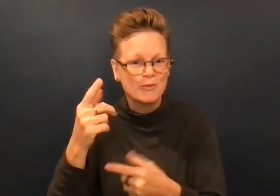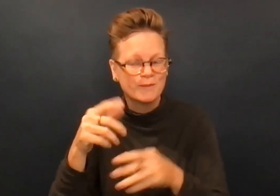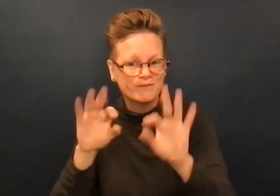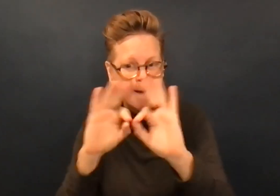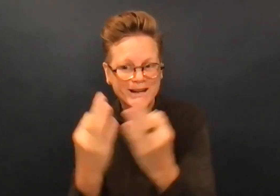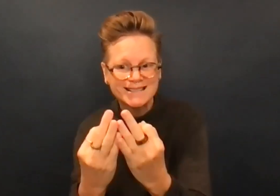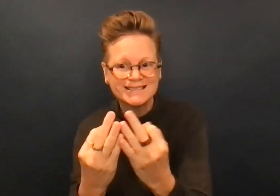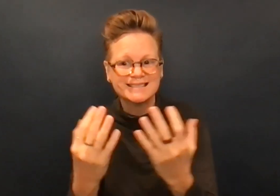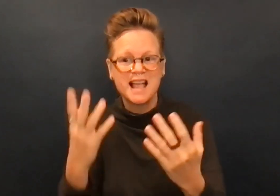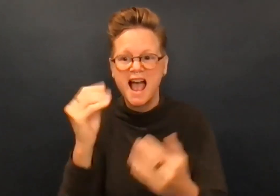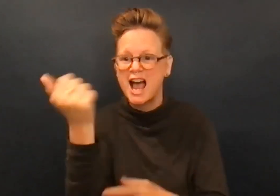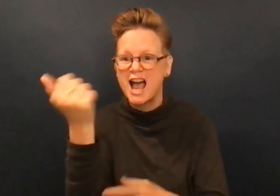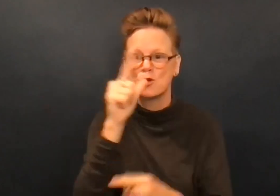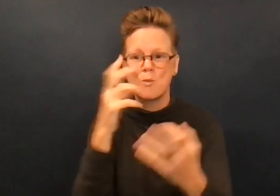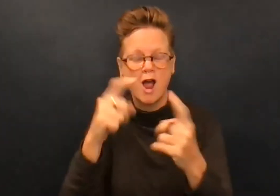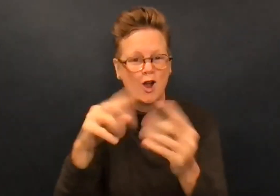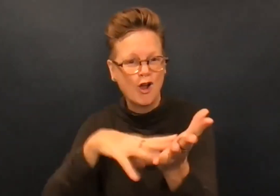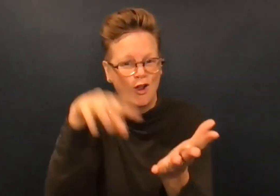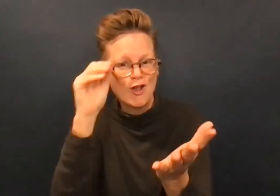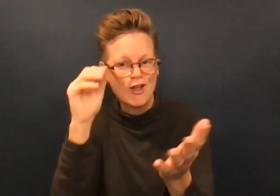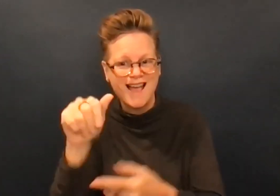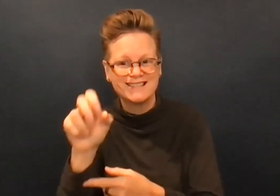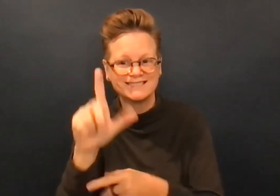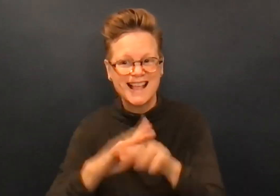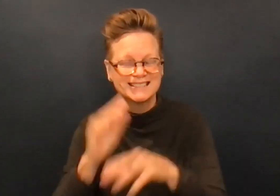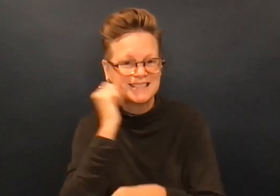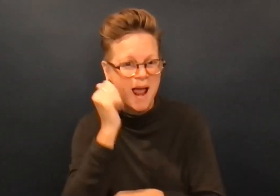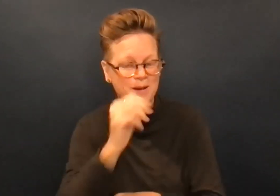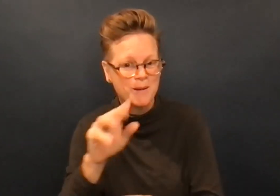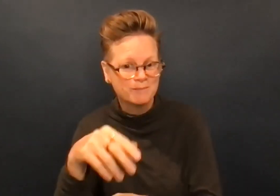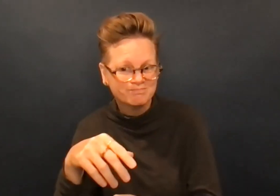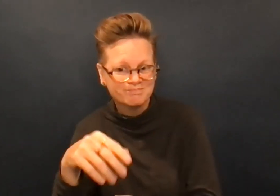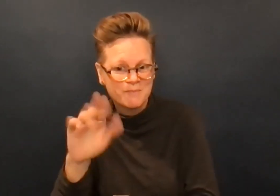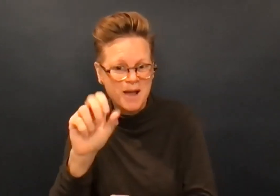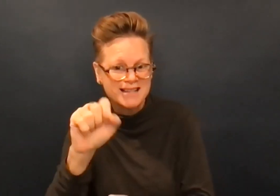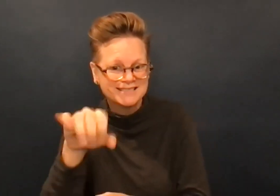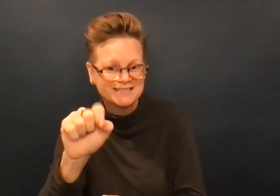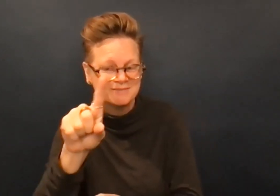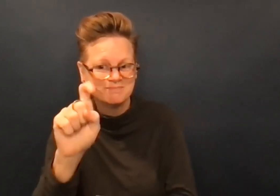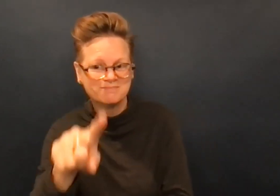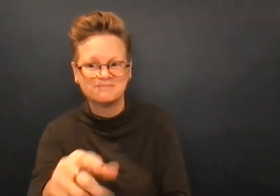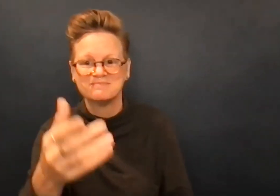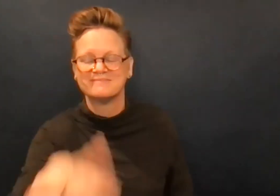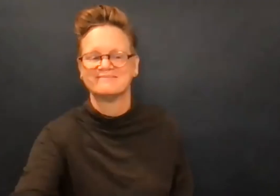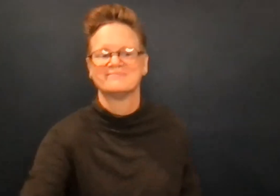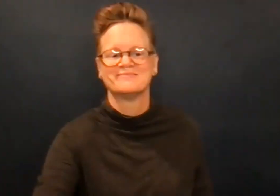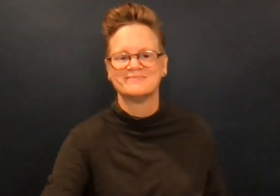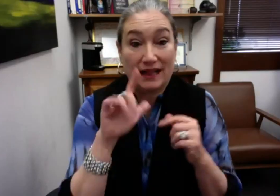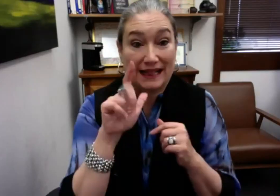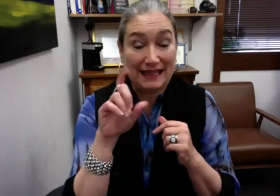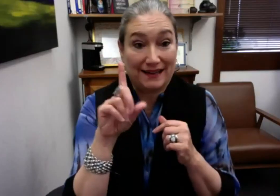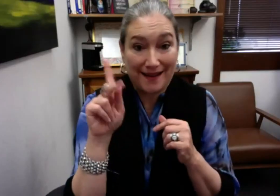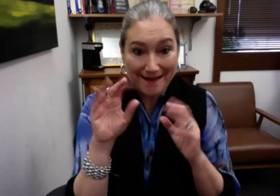teachers and teaching ASL to families and anybody who wants to learn ASL on a daily basis.